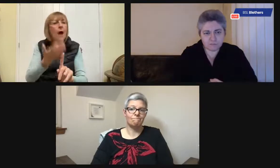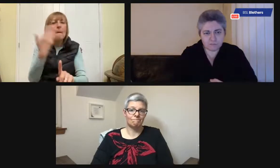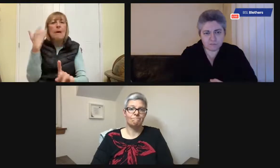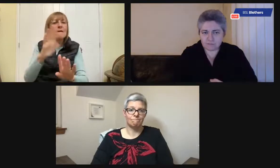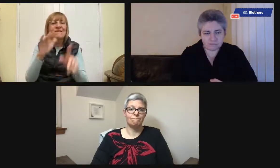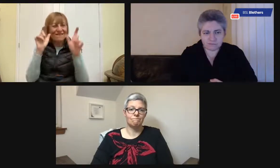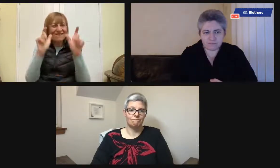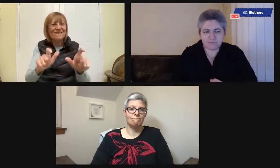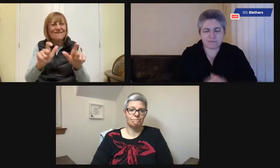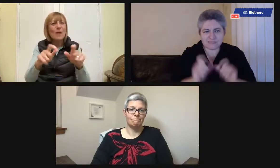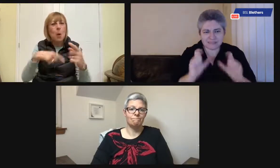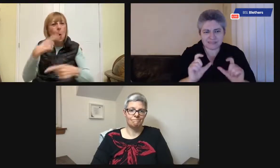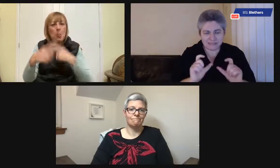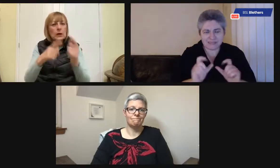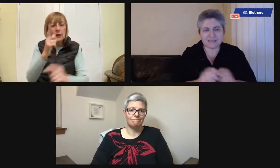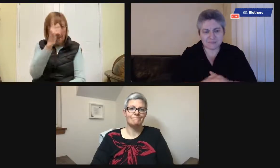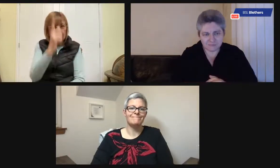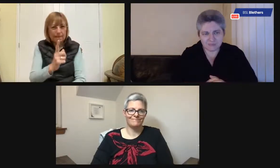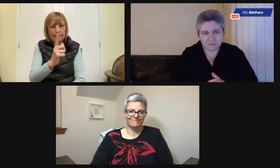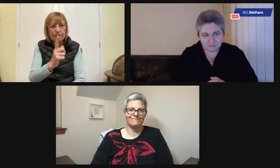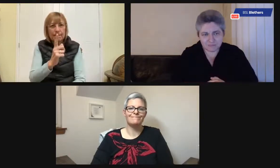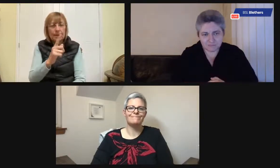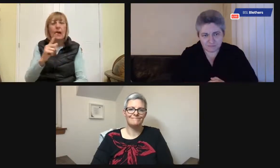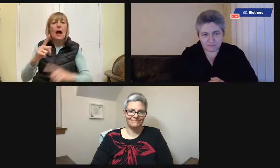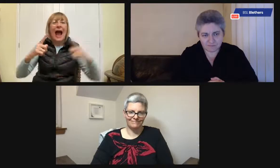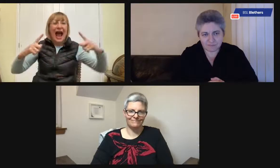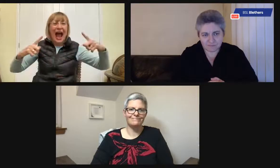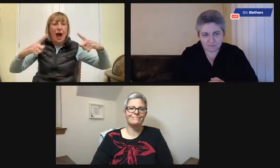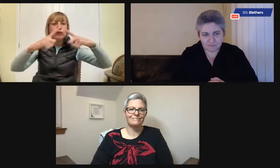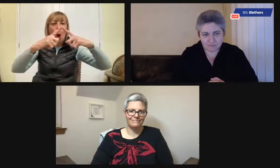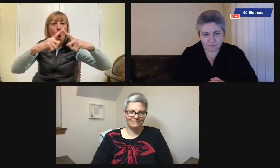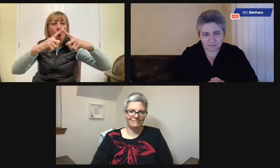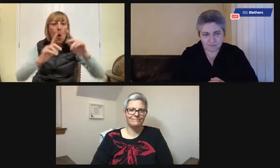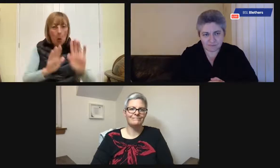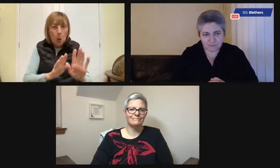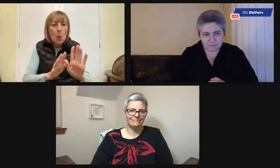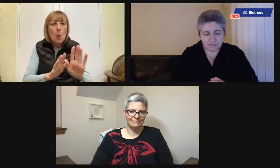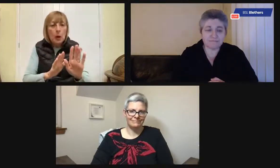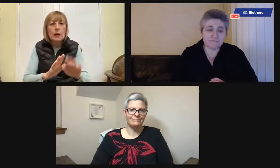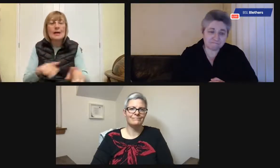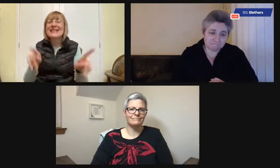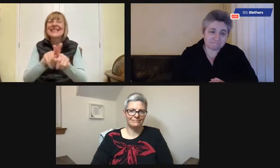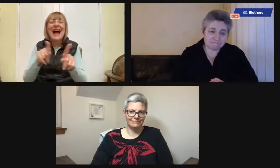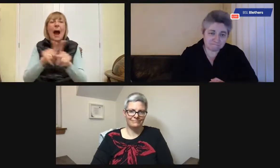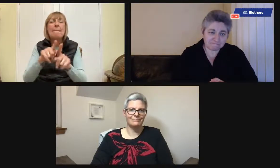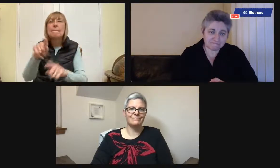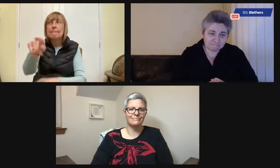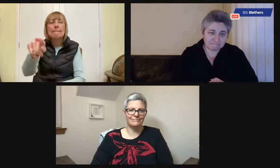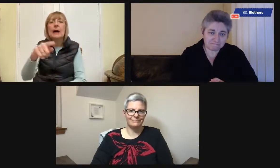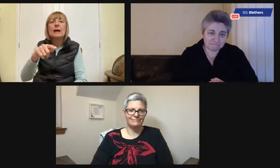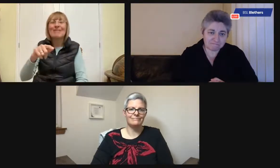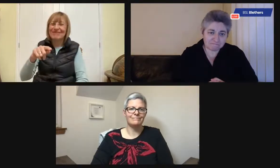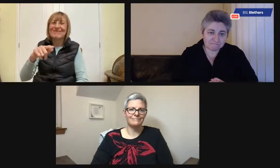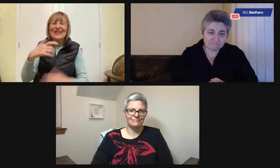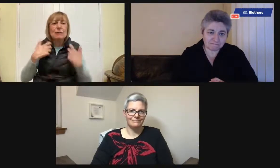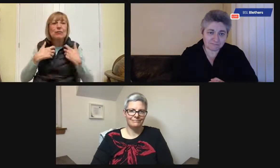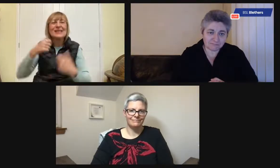that line and make sure it was a non-washable one. So it was permanent marker or an arrow can be really helpful.